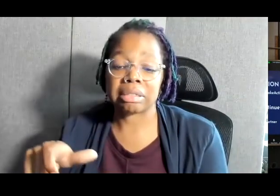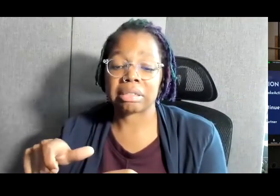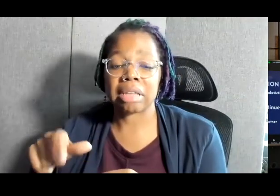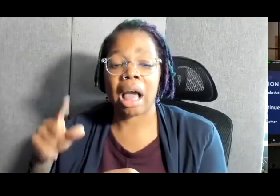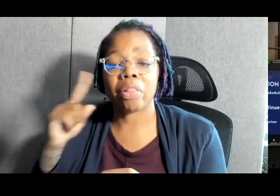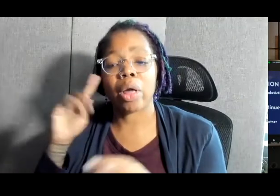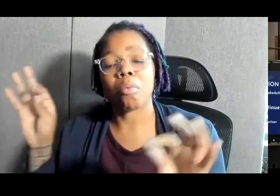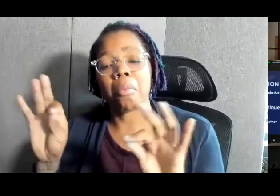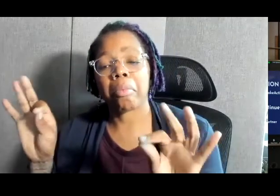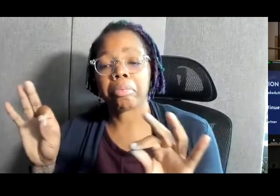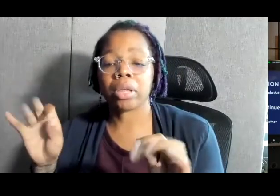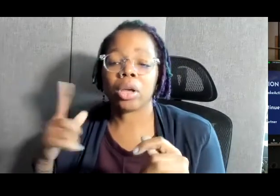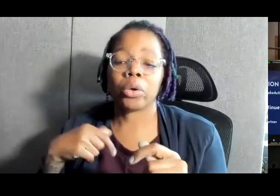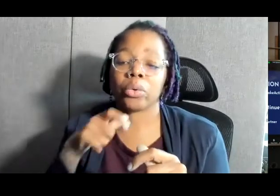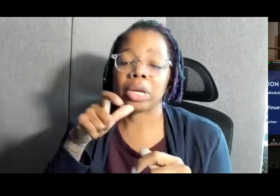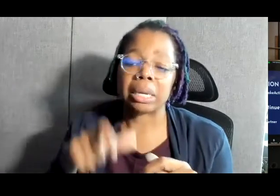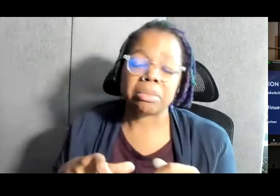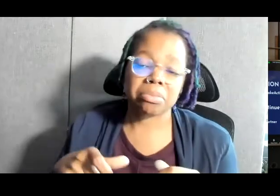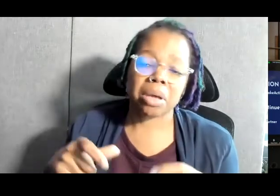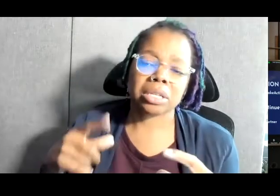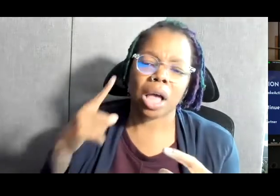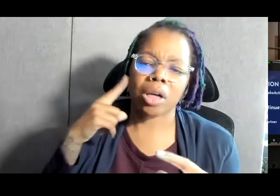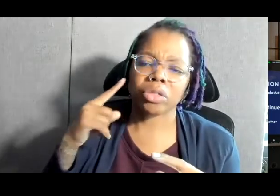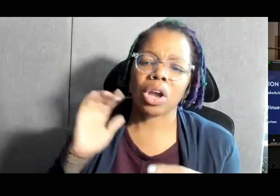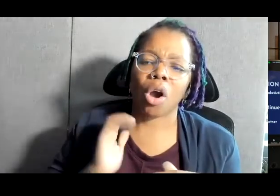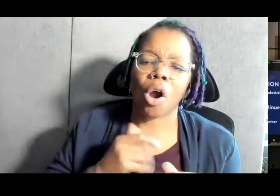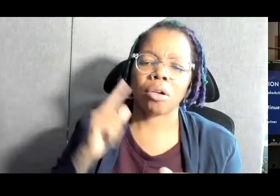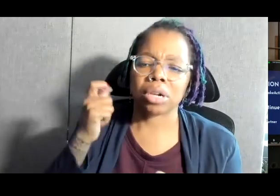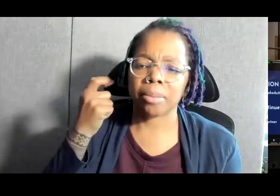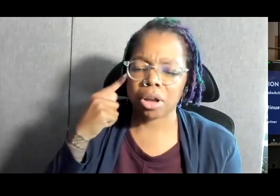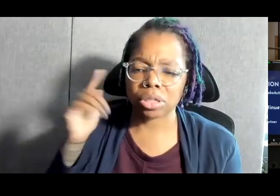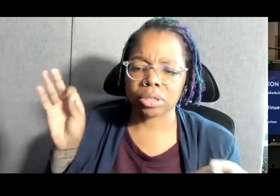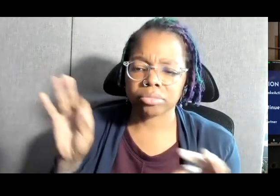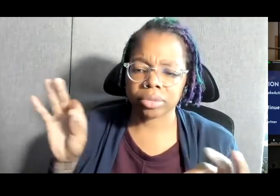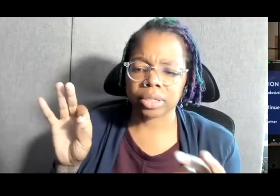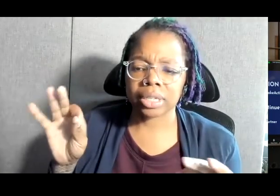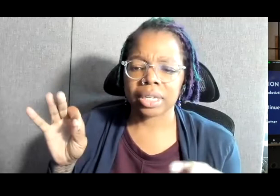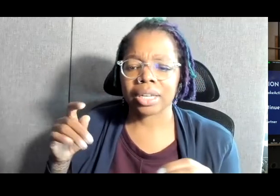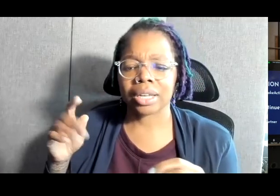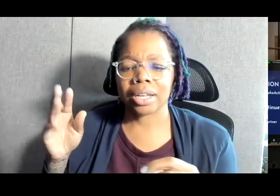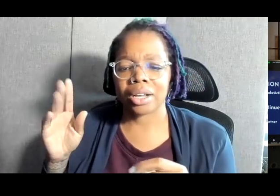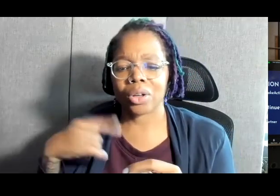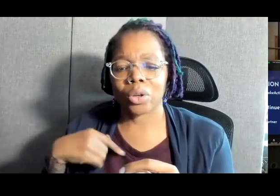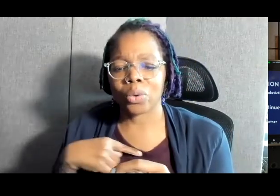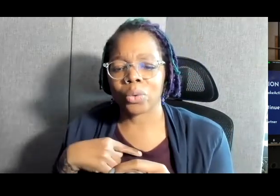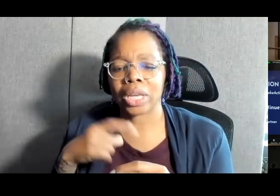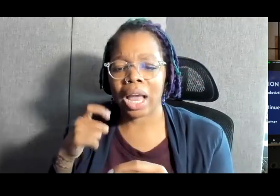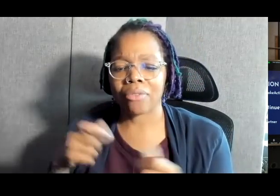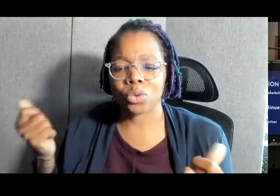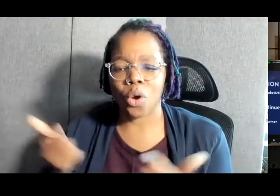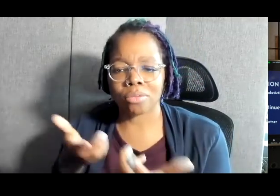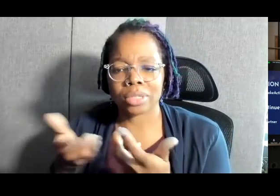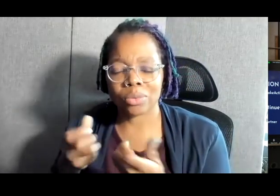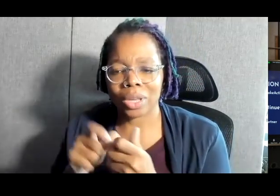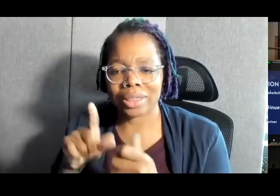democracy for granted. Recent events have shown that that's a reality that we have to all contend with as Americans.